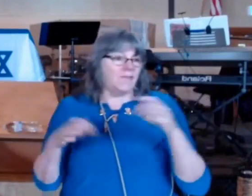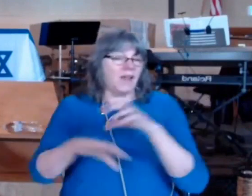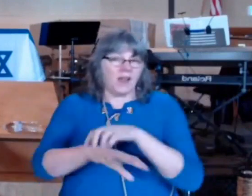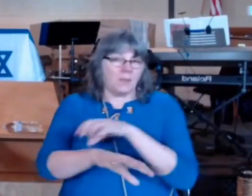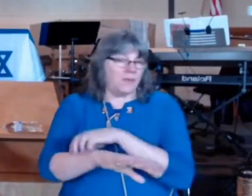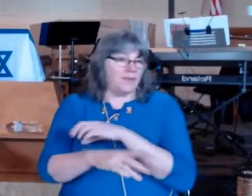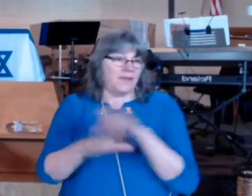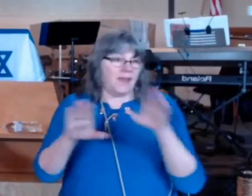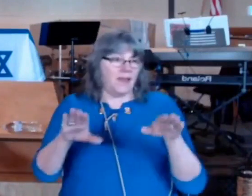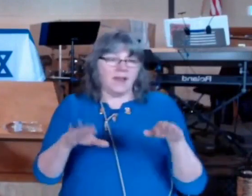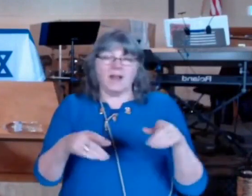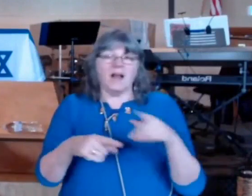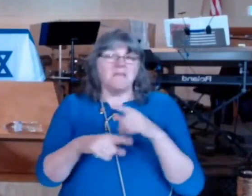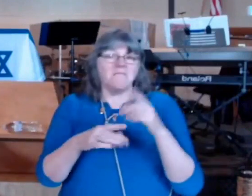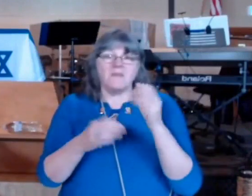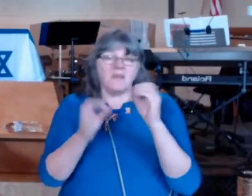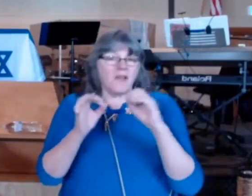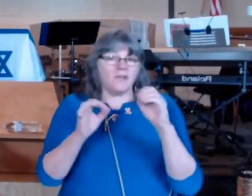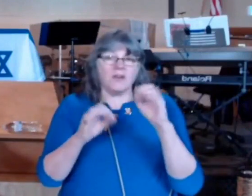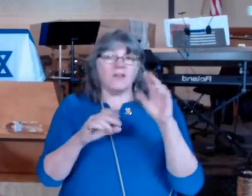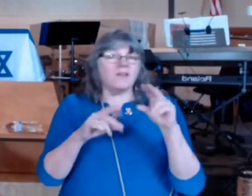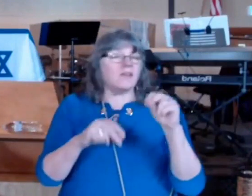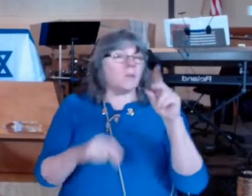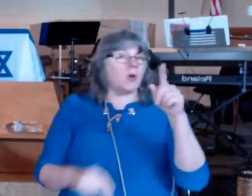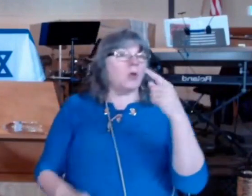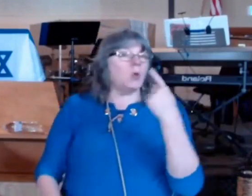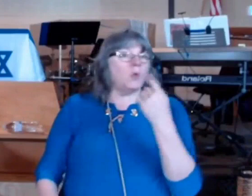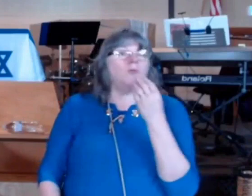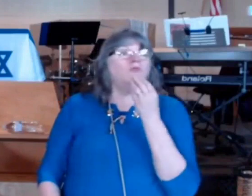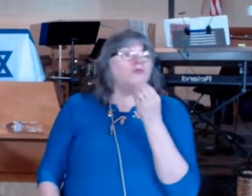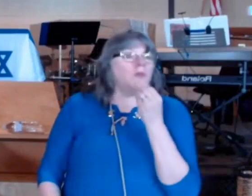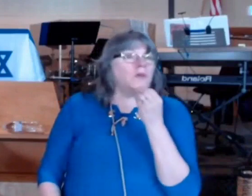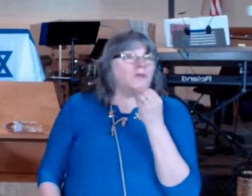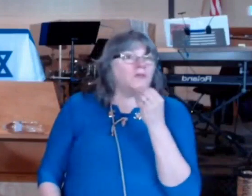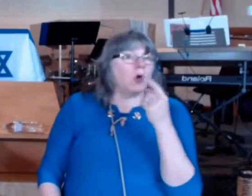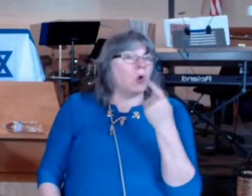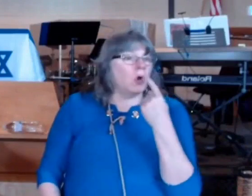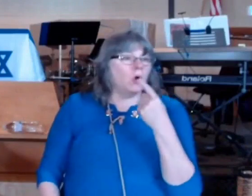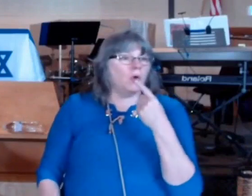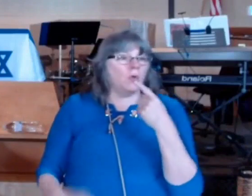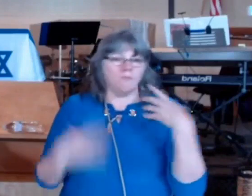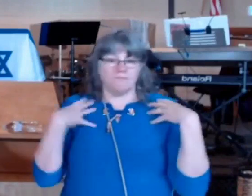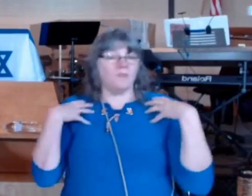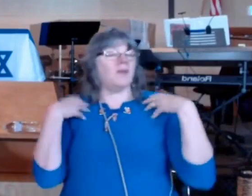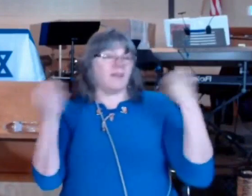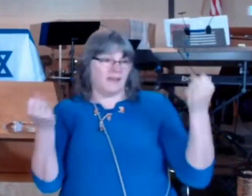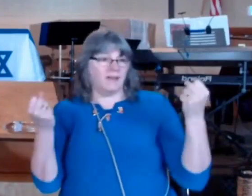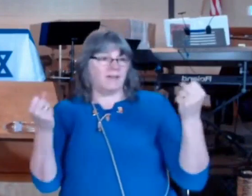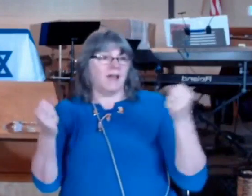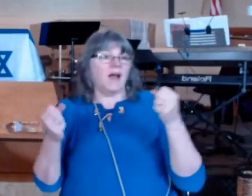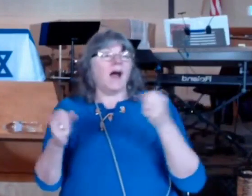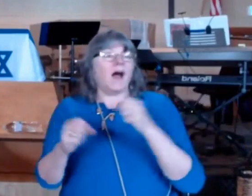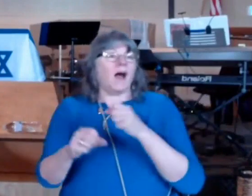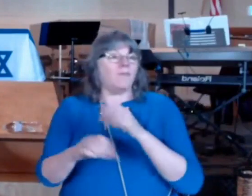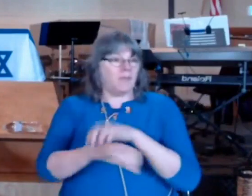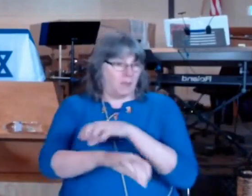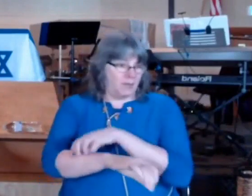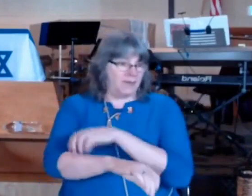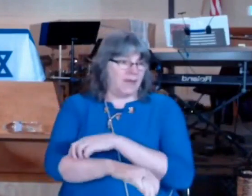Jew under the Mosaic Torah who had to follow that procedure as laid out in Leviticus 14